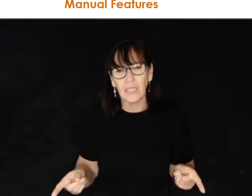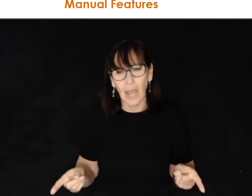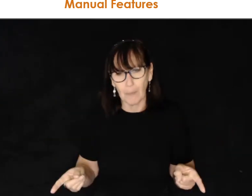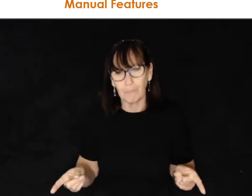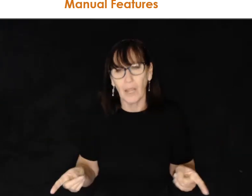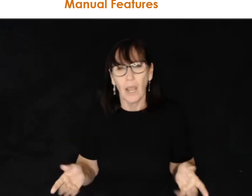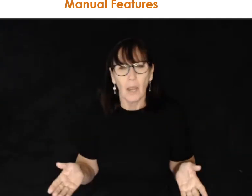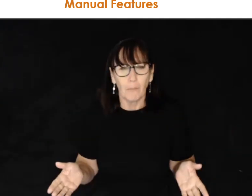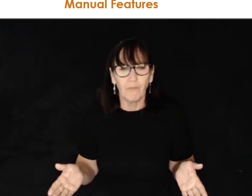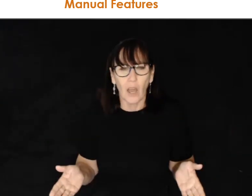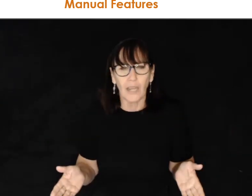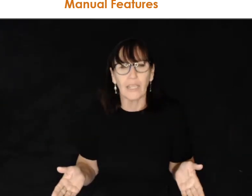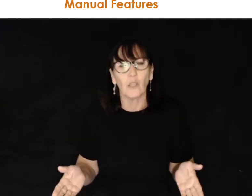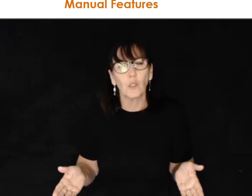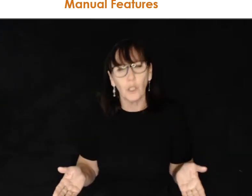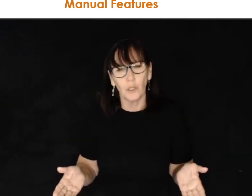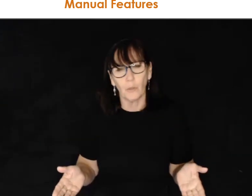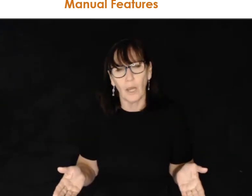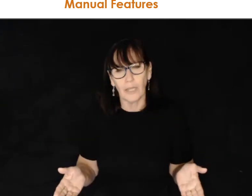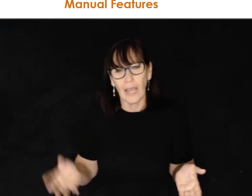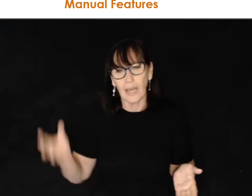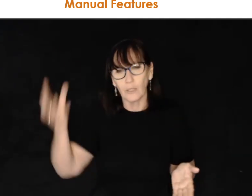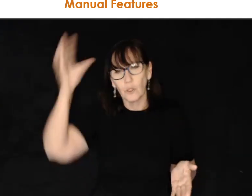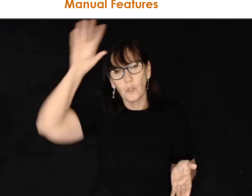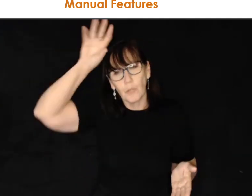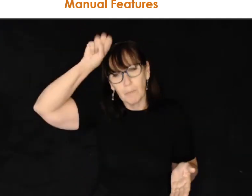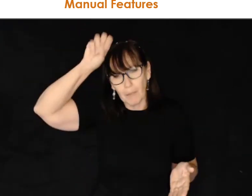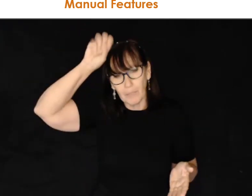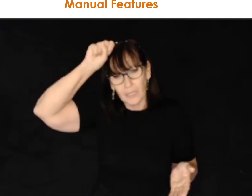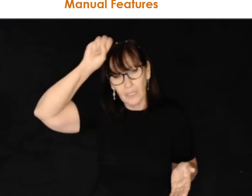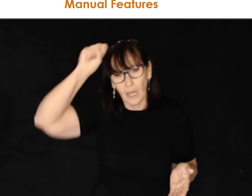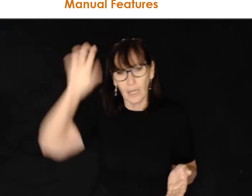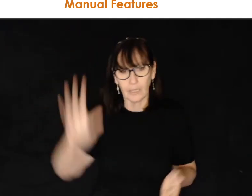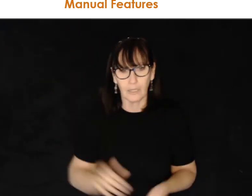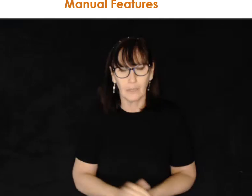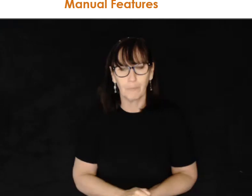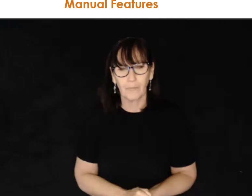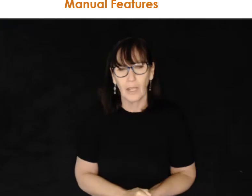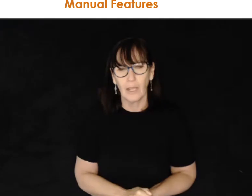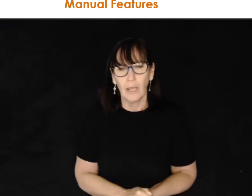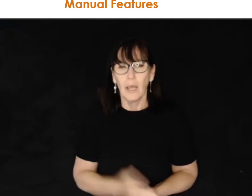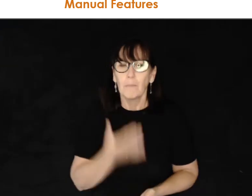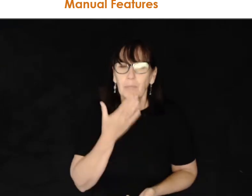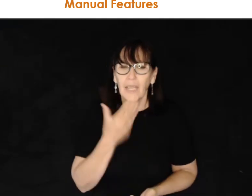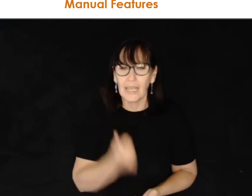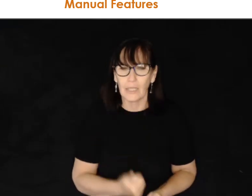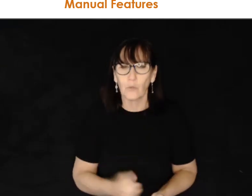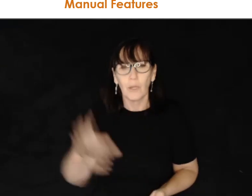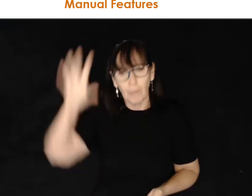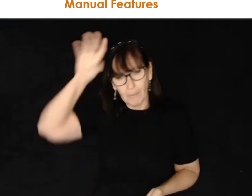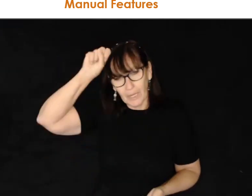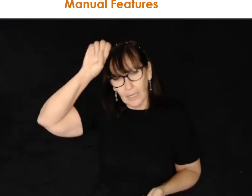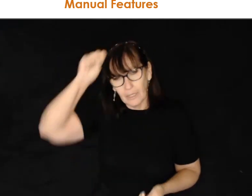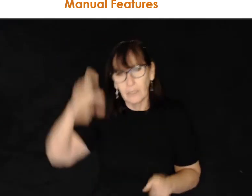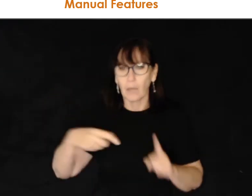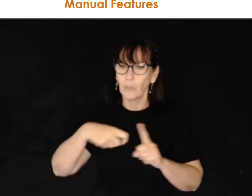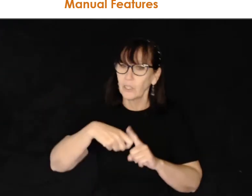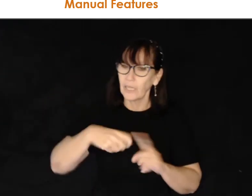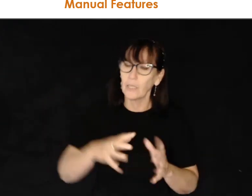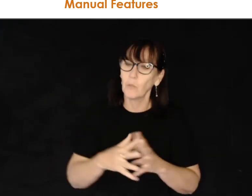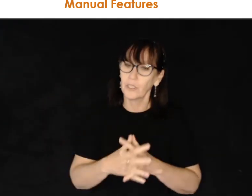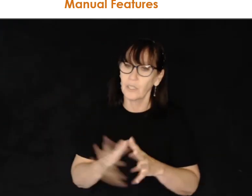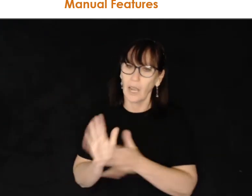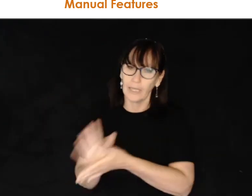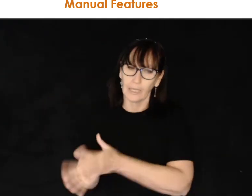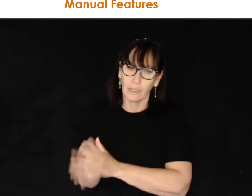And for some providing a clue on how to remember the signs. Please remember that with